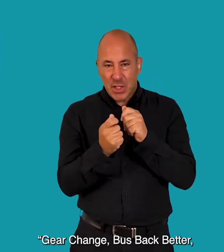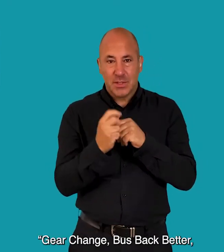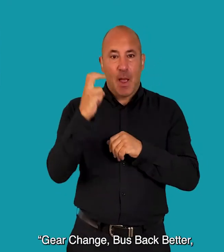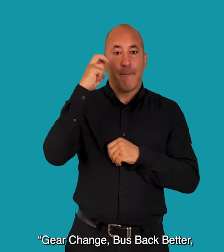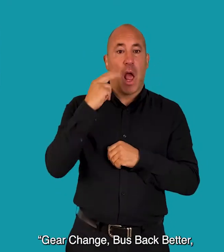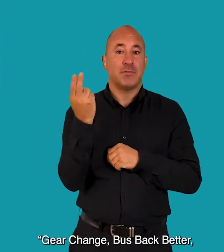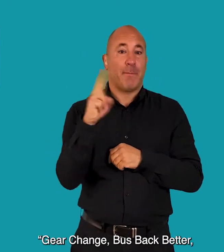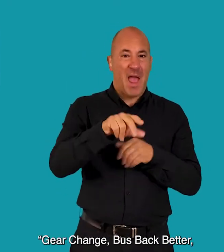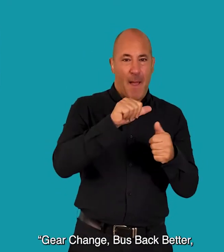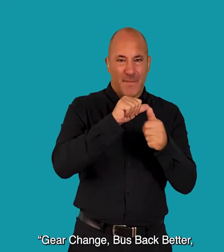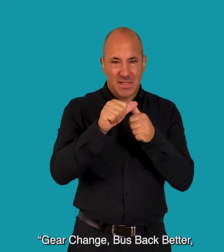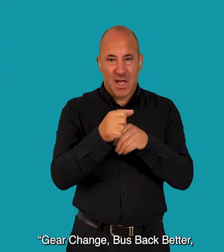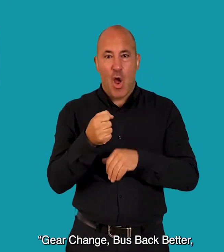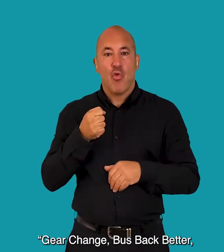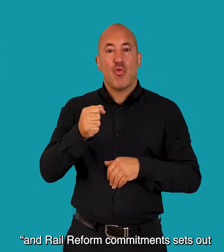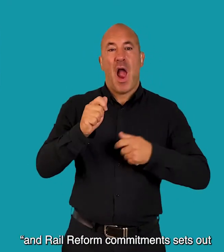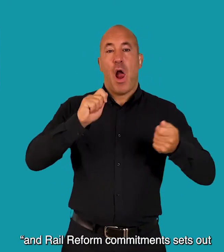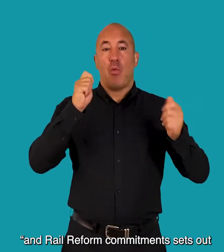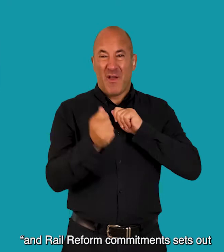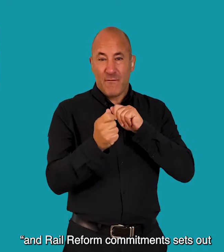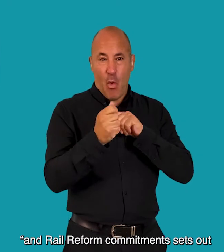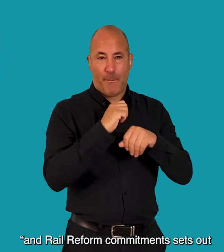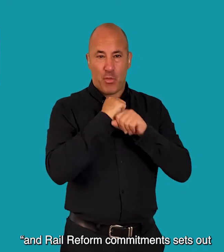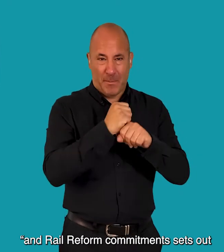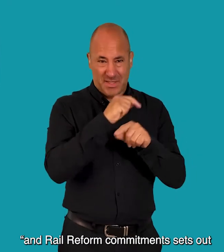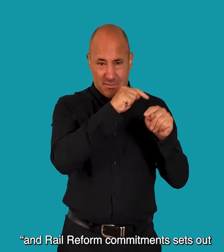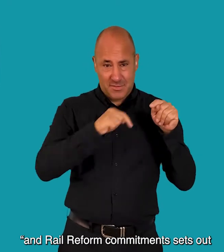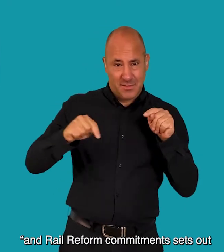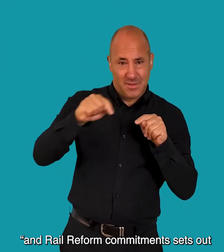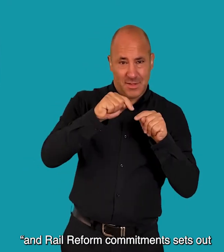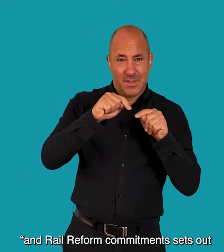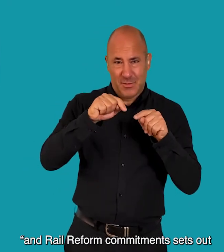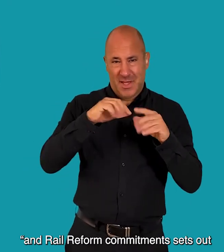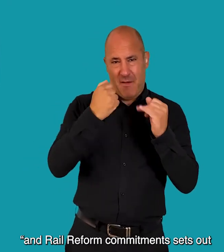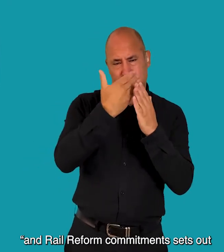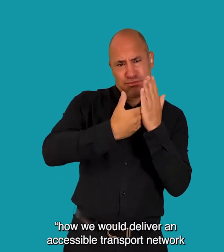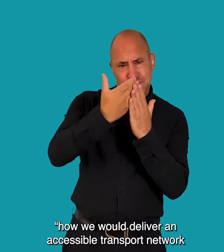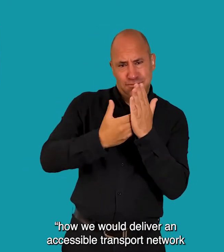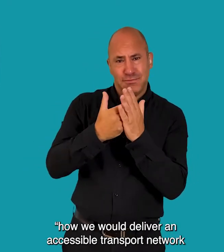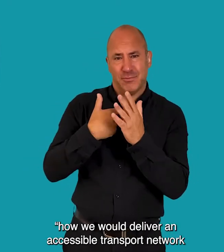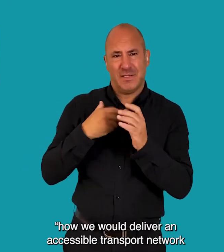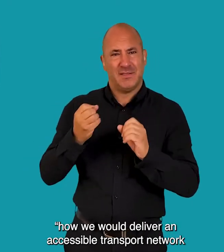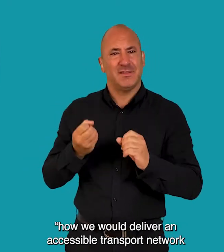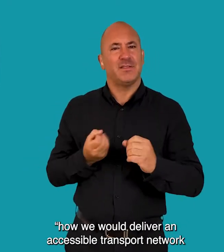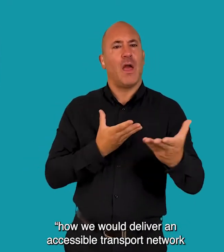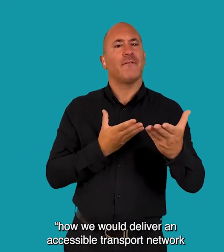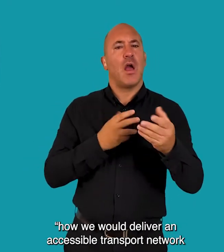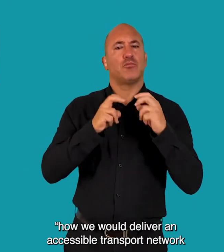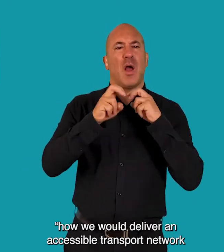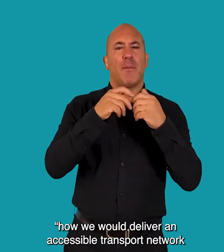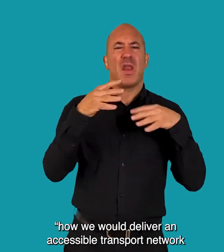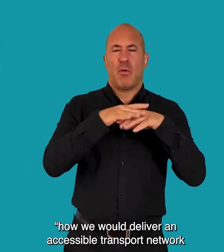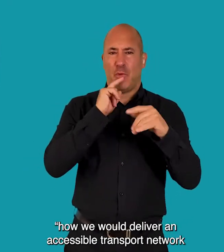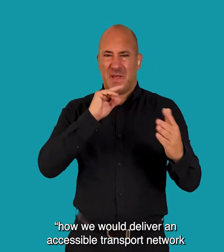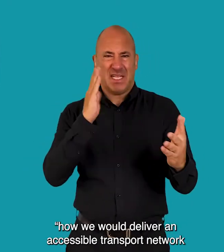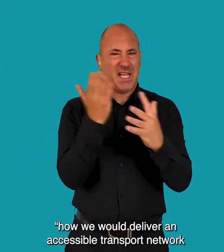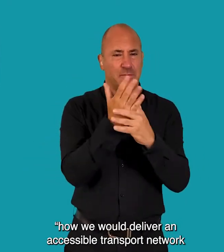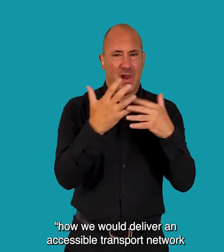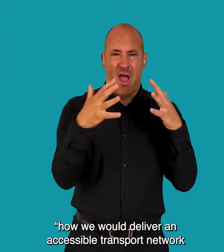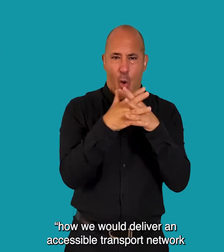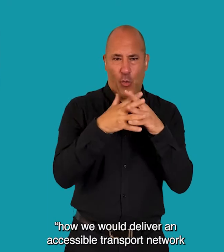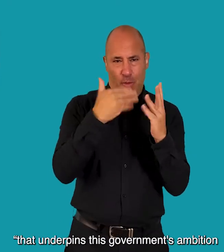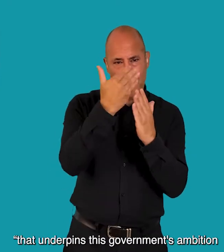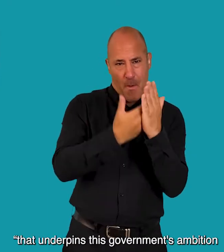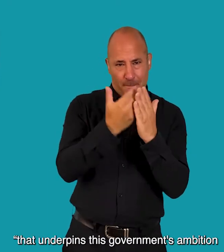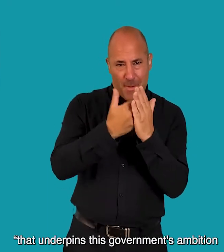change, bus back better and rail reform commitments sets out how we will deliver an accessible transport